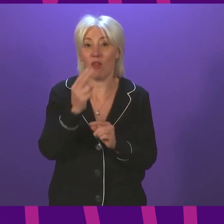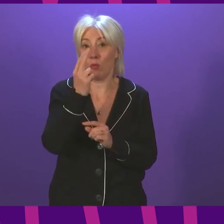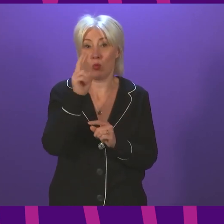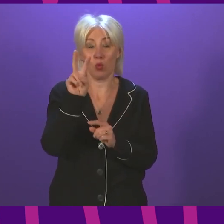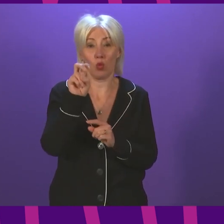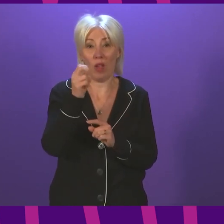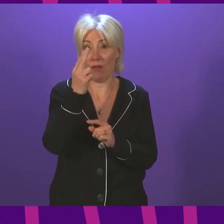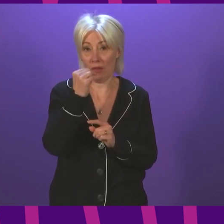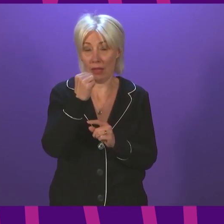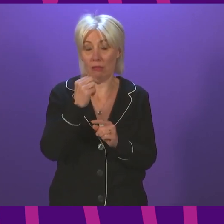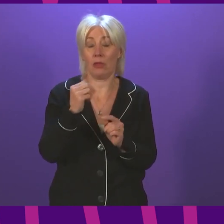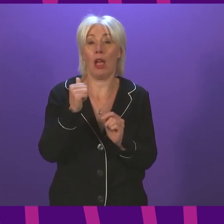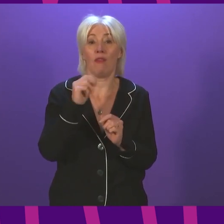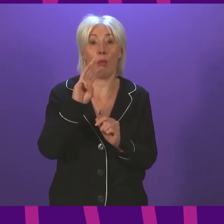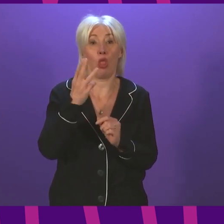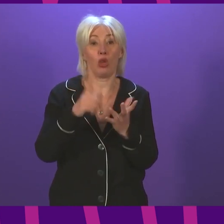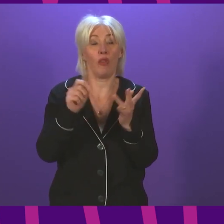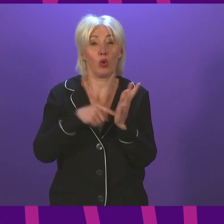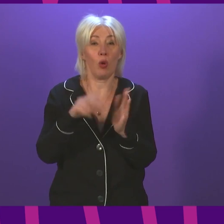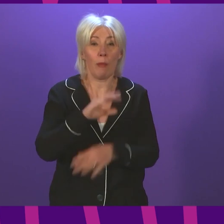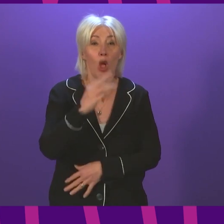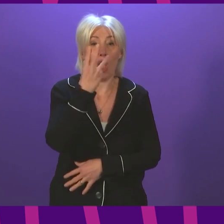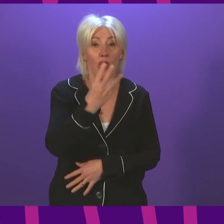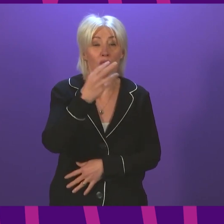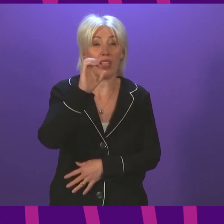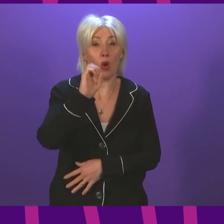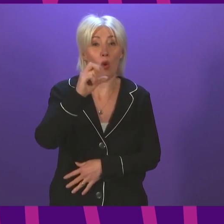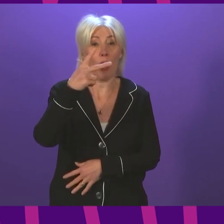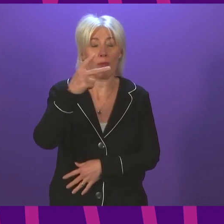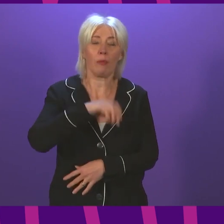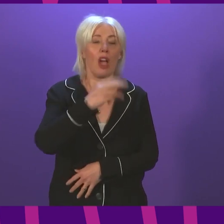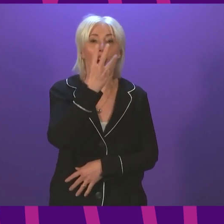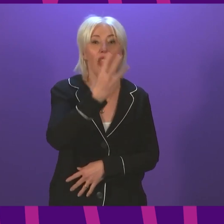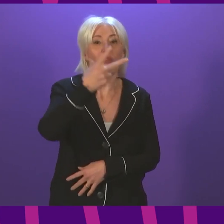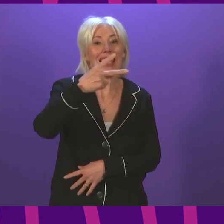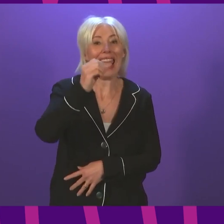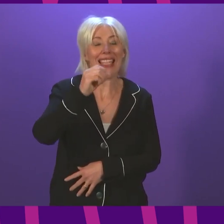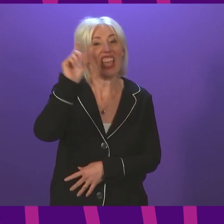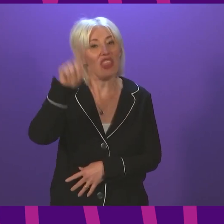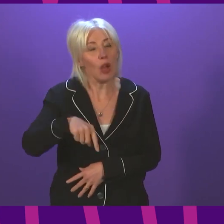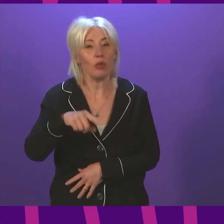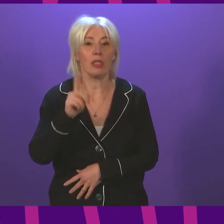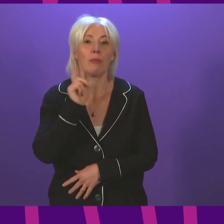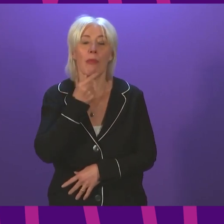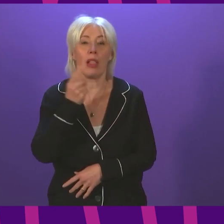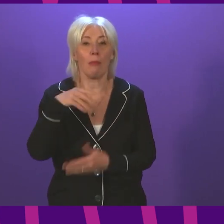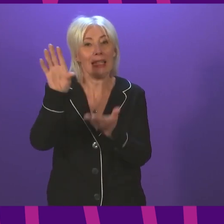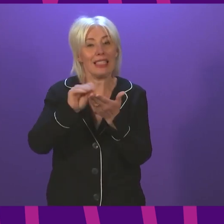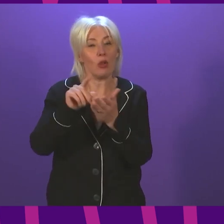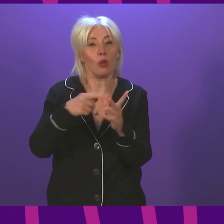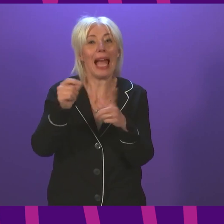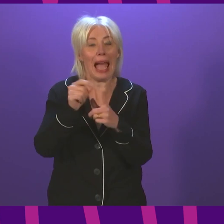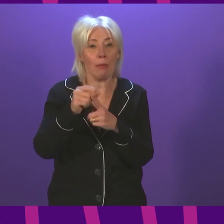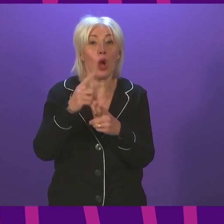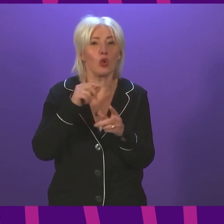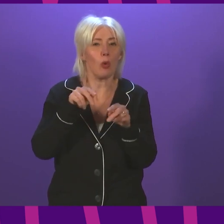on the 3rd of October almost 380,000 people had downloaded the app. So we'll continue to